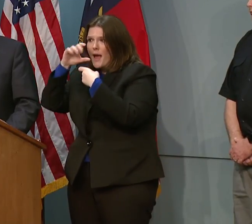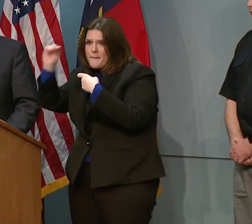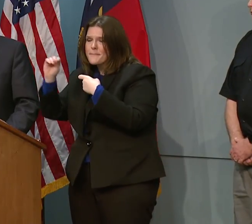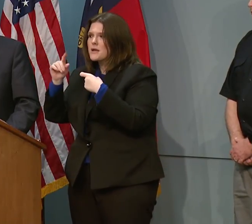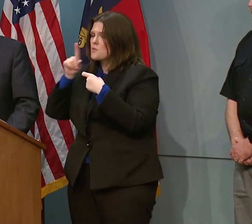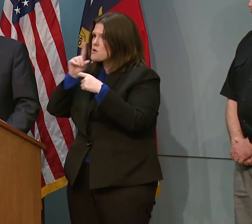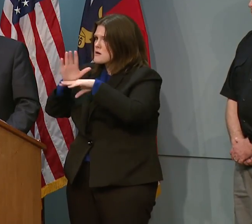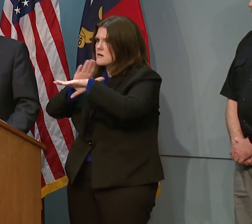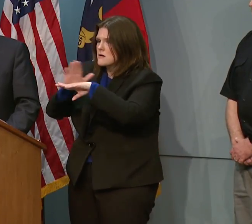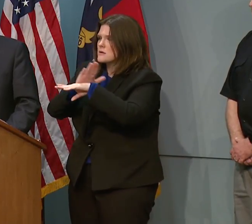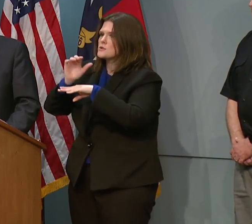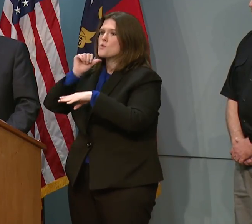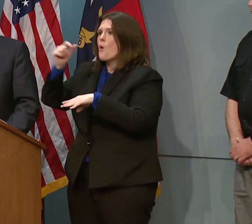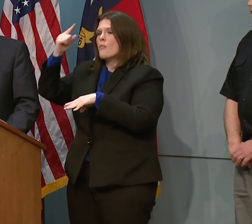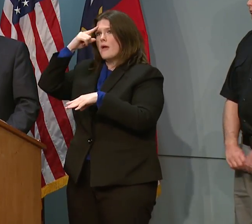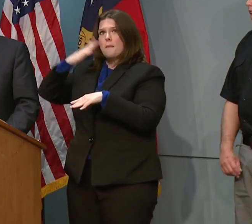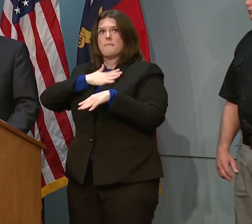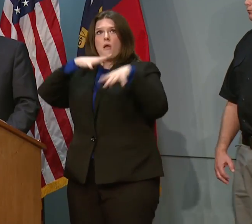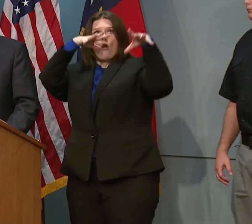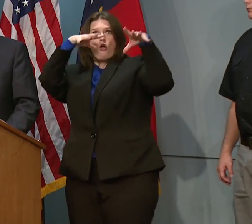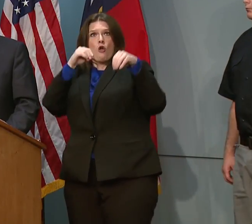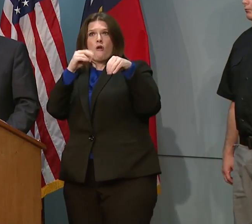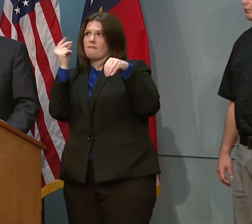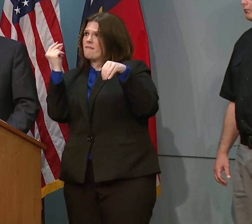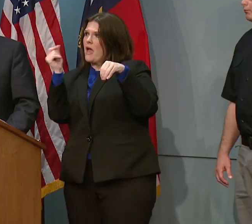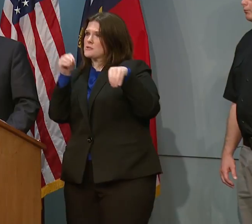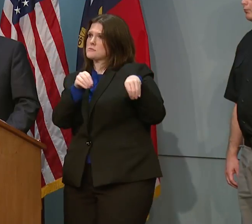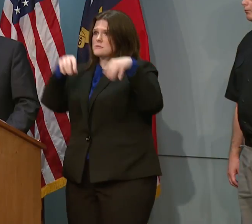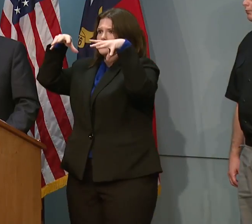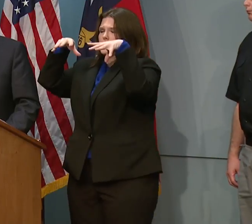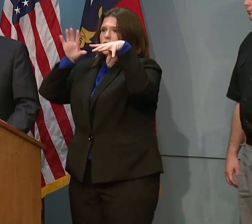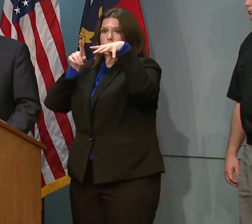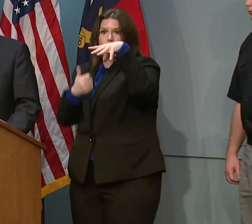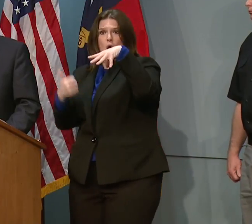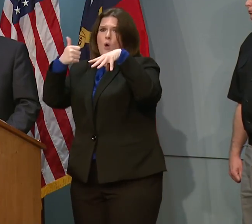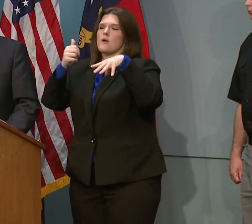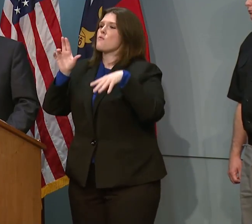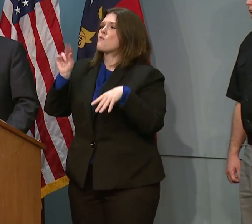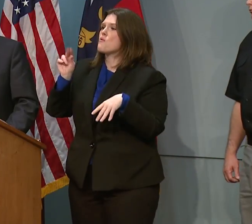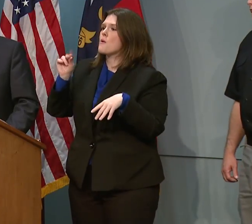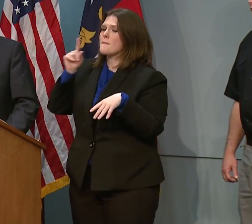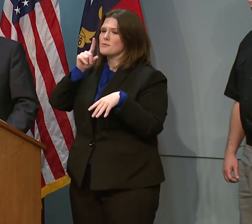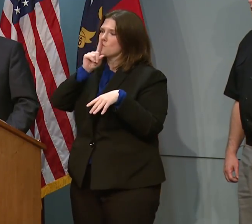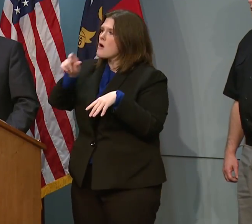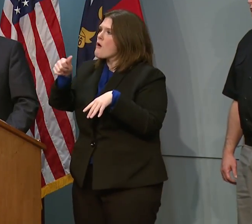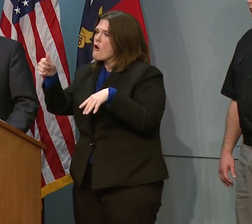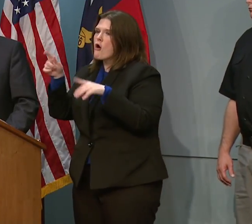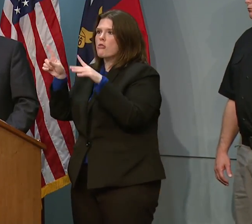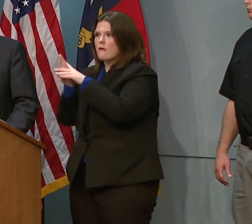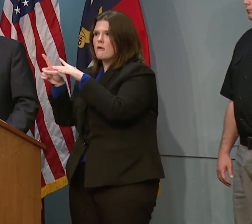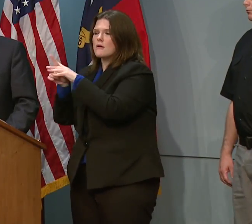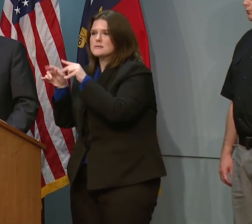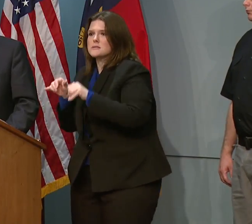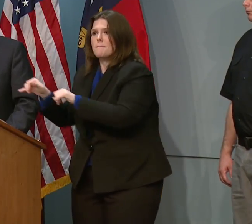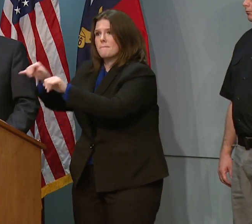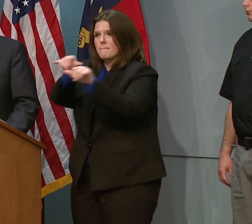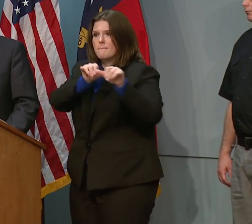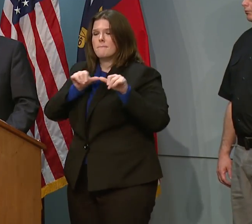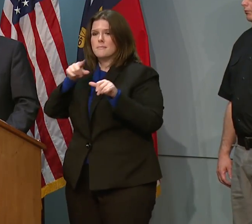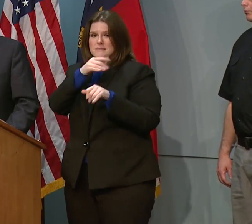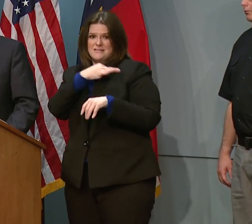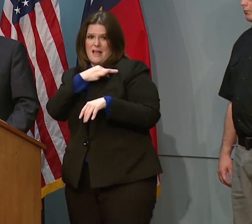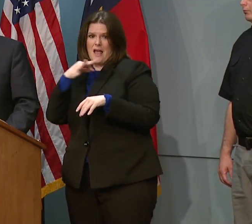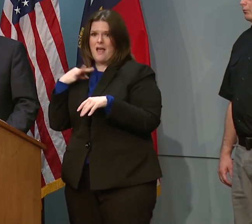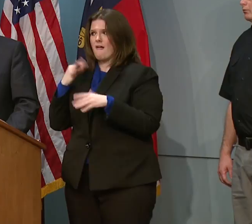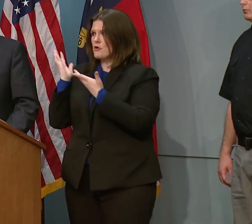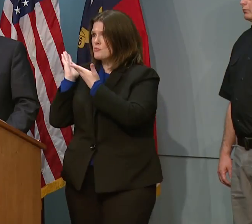So just don't assume because you're power out, you're going to be priority, because these men and women who are riding